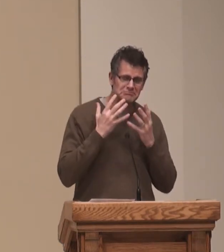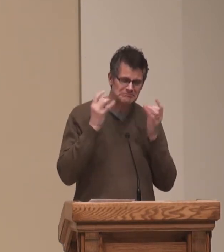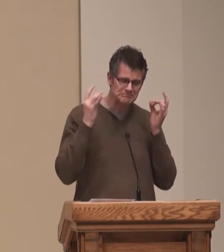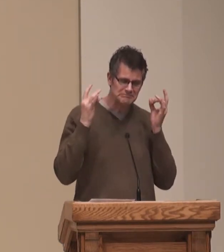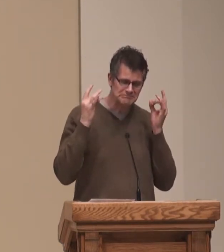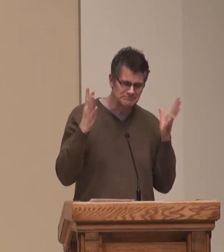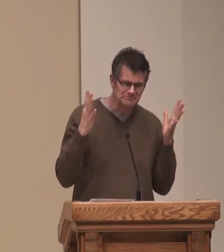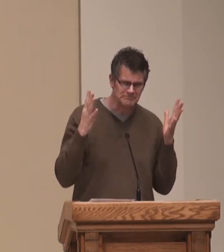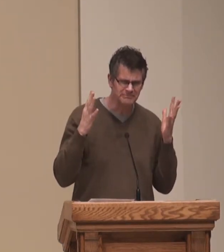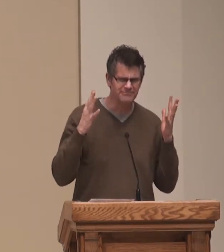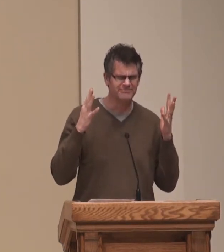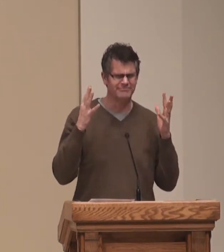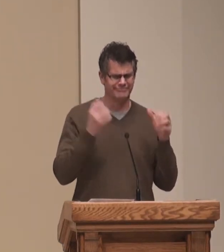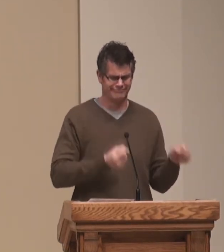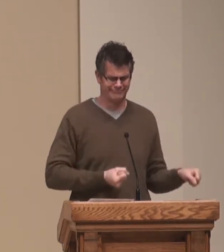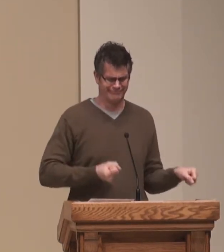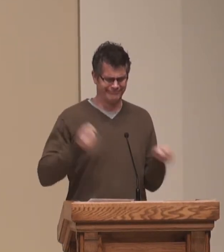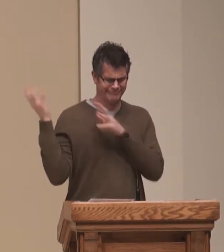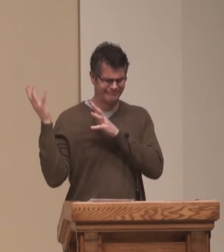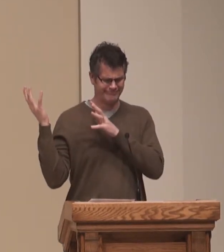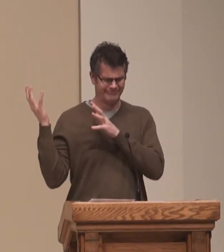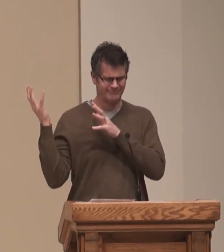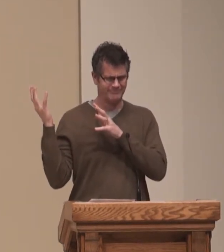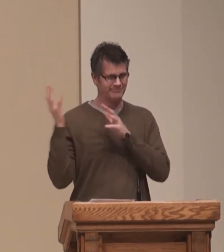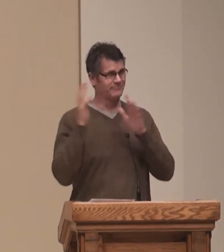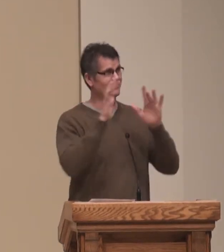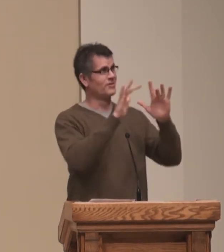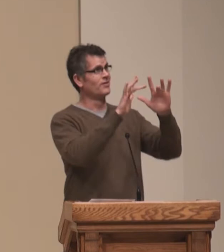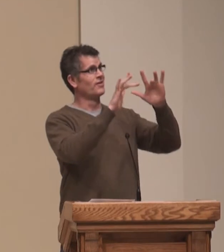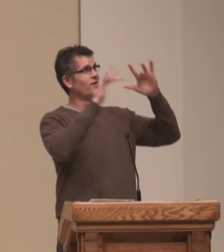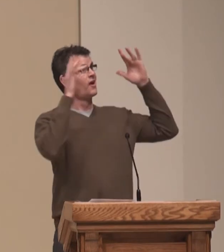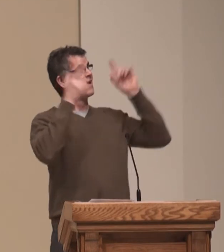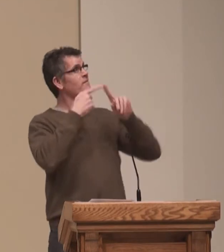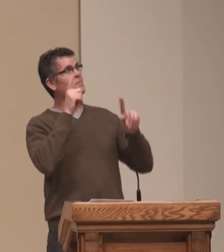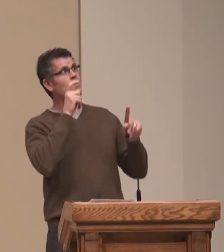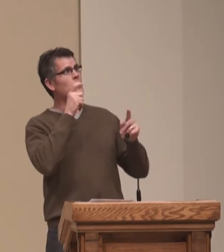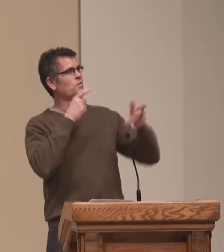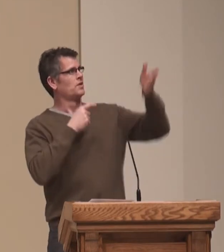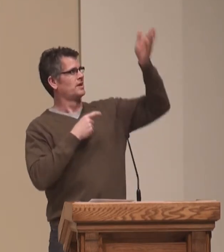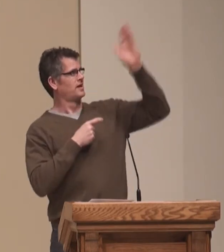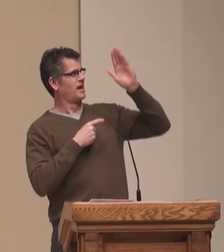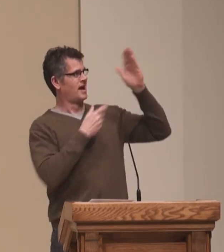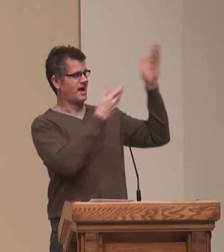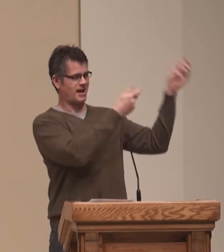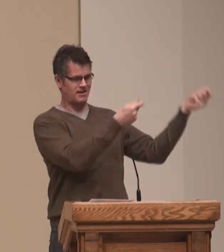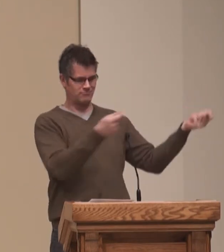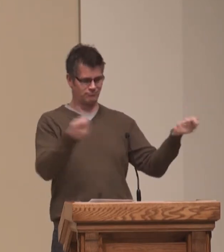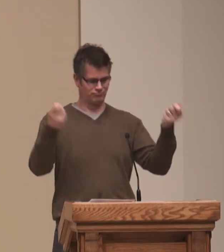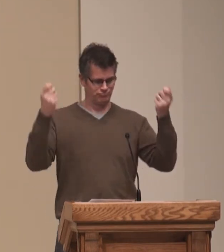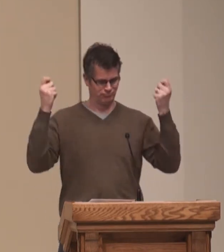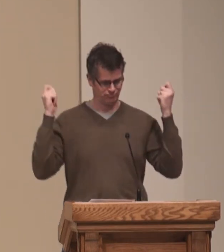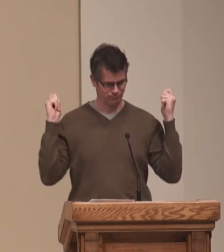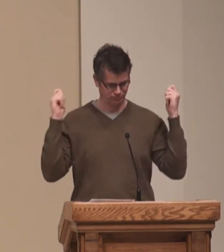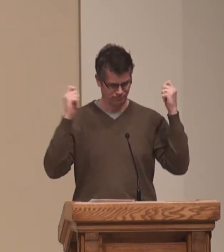Jerusalem, take off your fruit, your bolt, of mourning and misery.